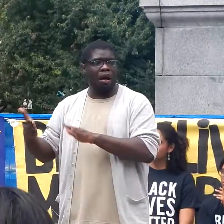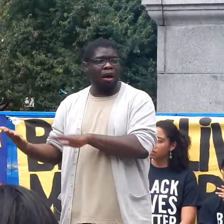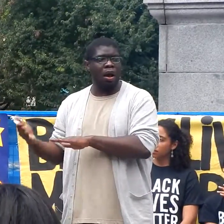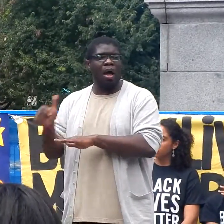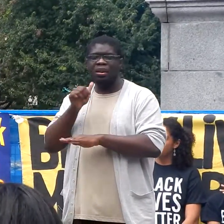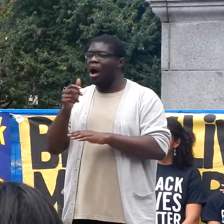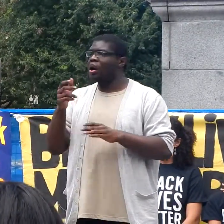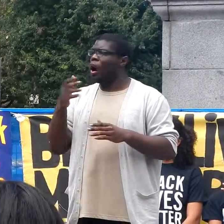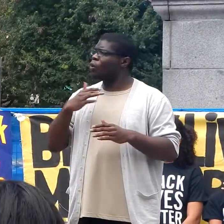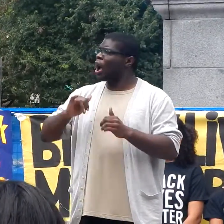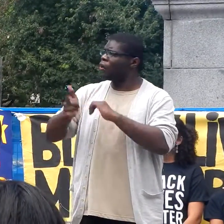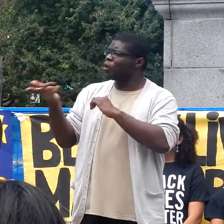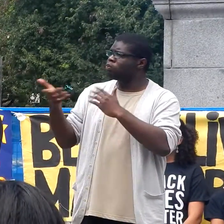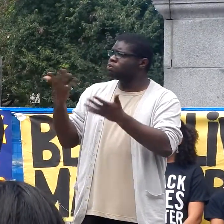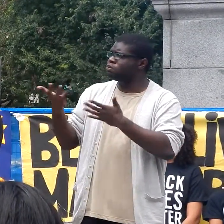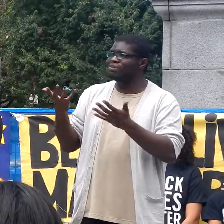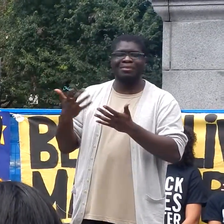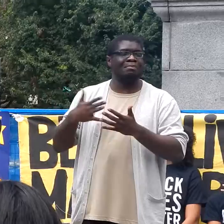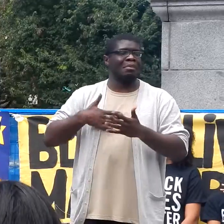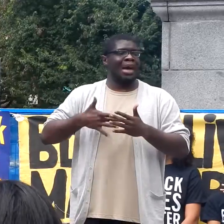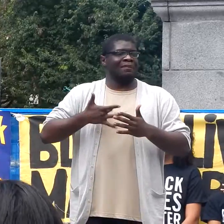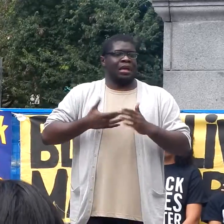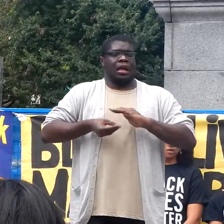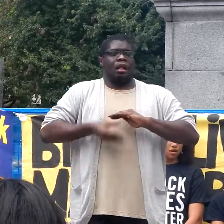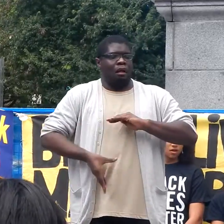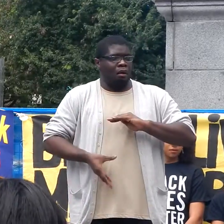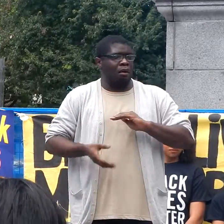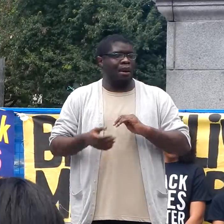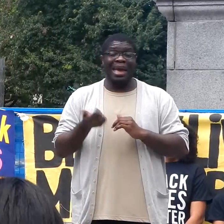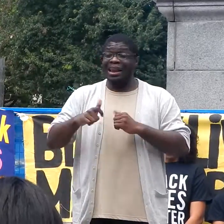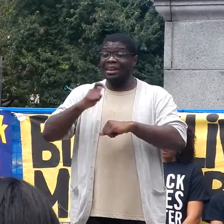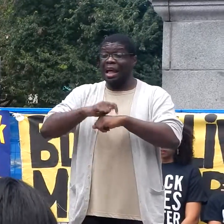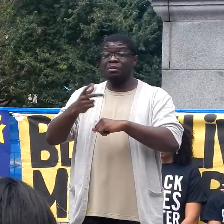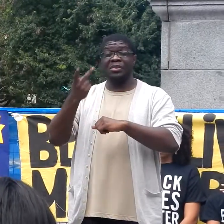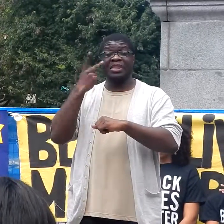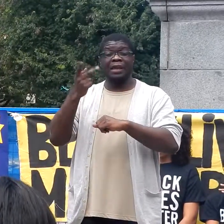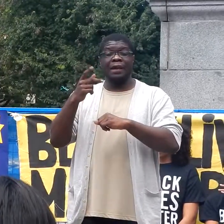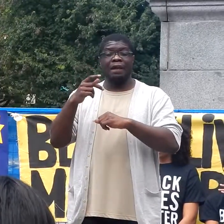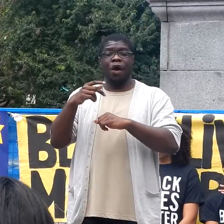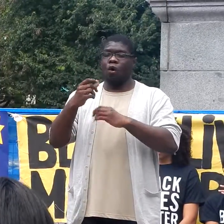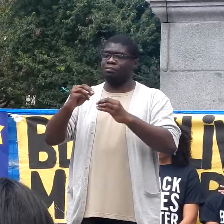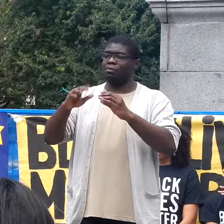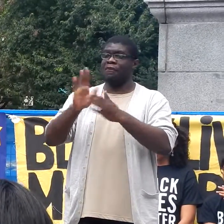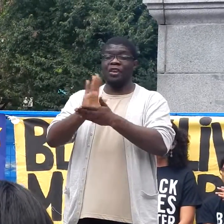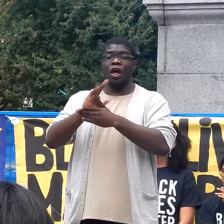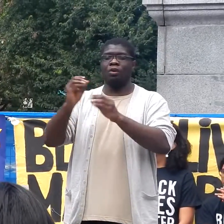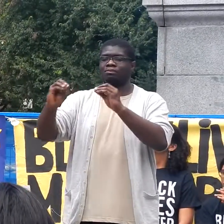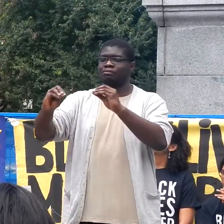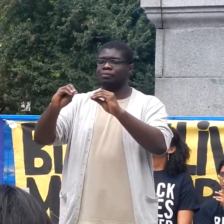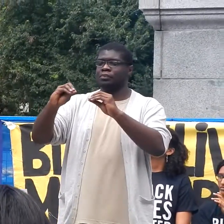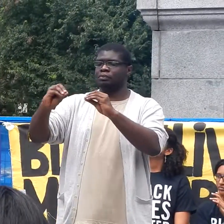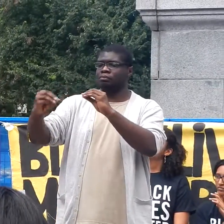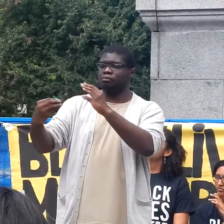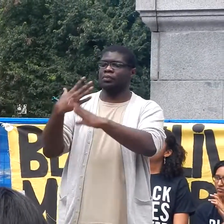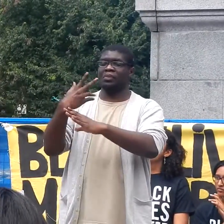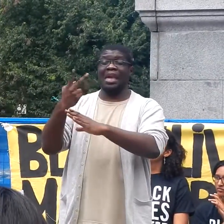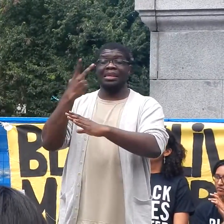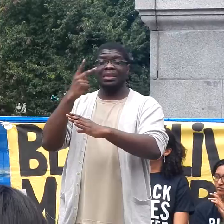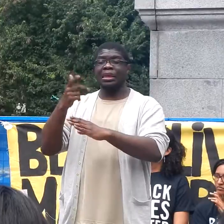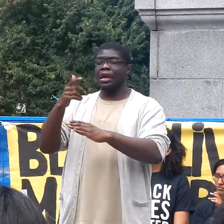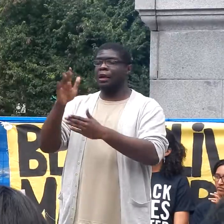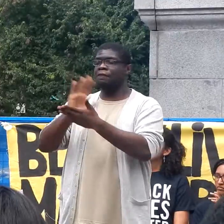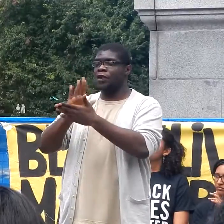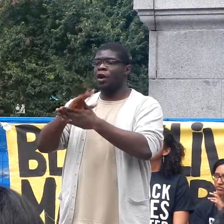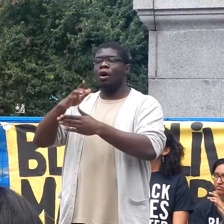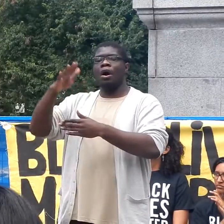me on a regular day a piece of me dies every time you share a video on facebook of someone who looks like my dad or my uncle or my brother being